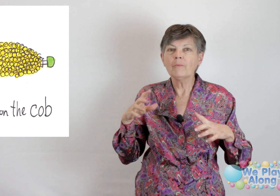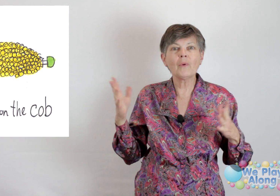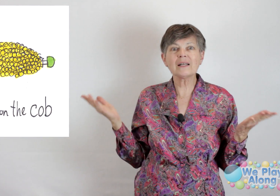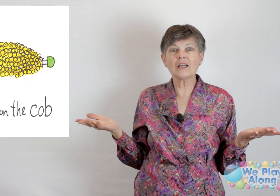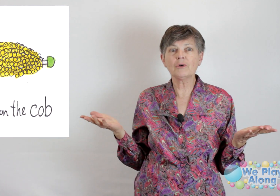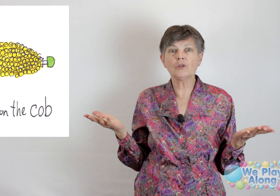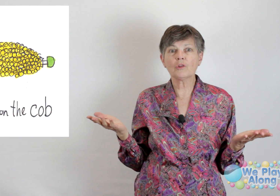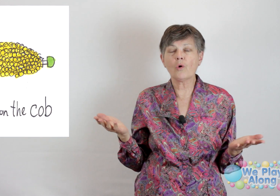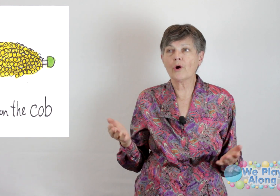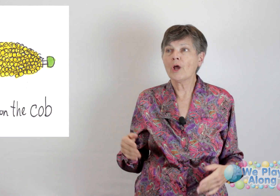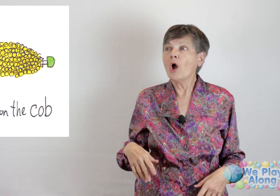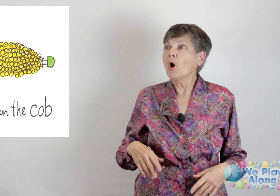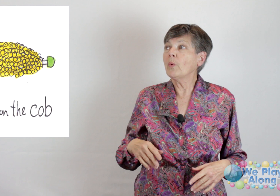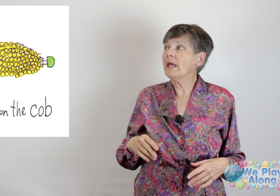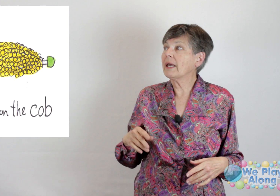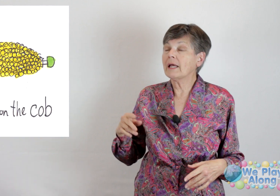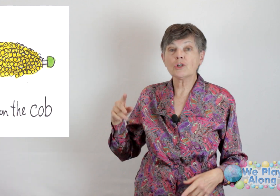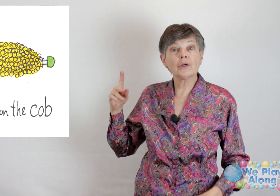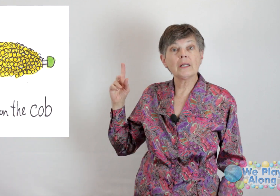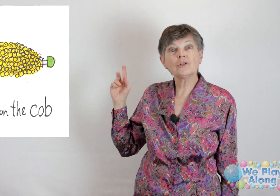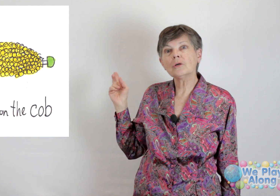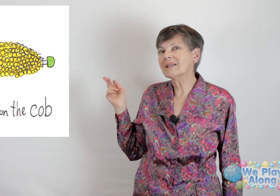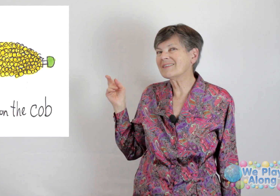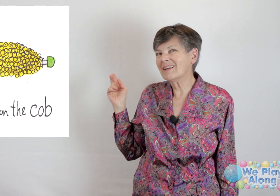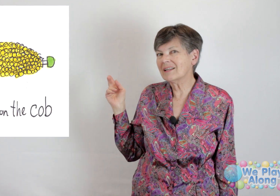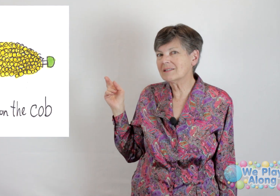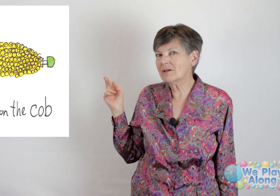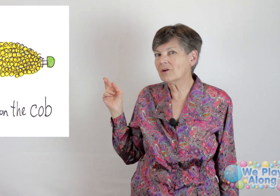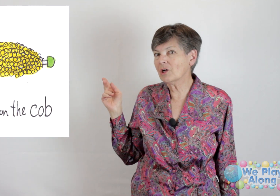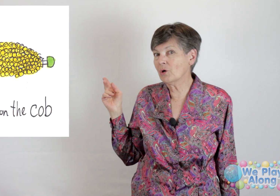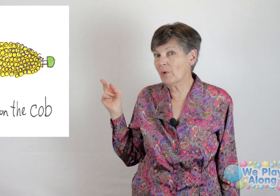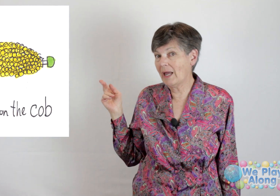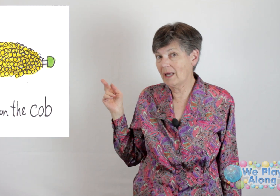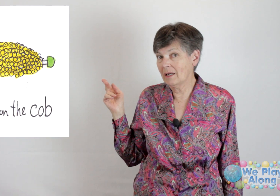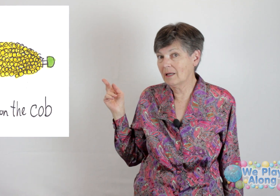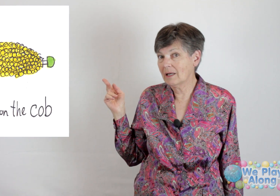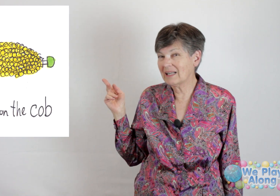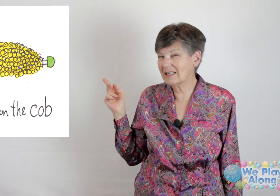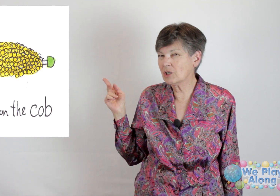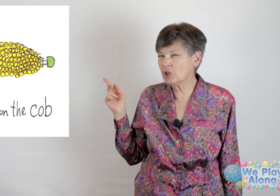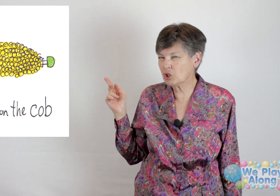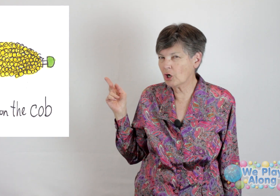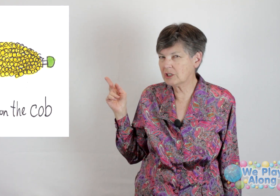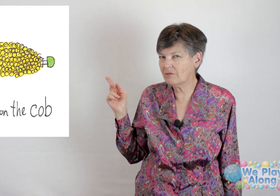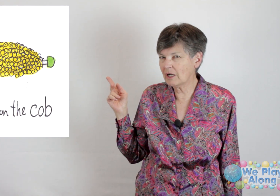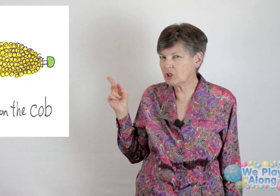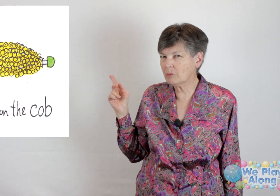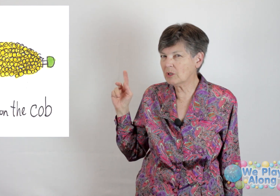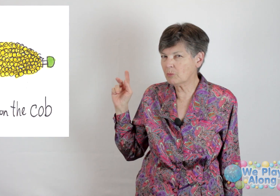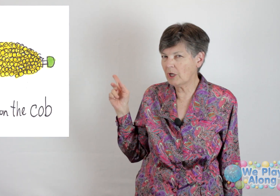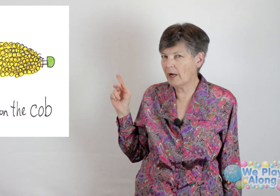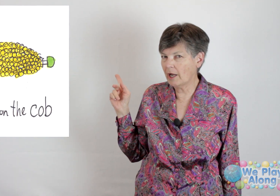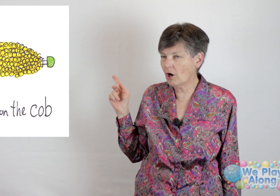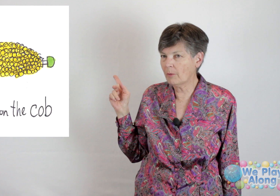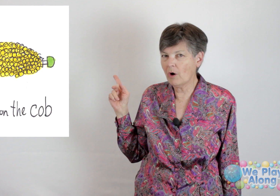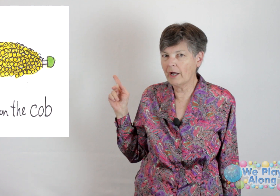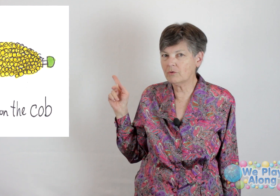But what else can we do with corn? We can turn it into, it's considered a grain because it's a starchy vegetable, pretty high in carbohydrates.